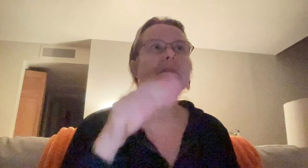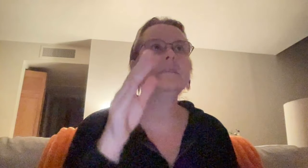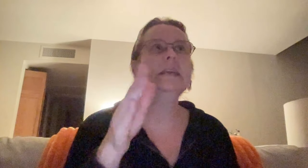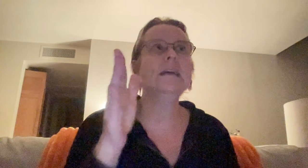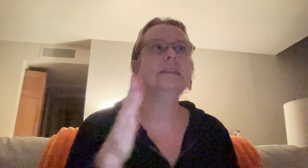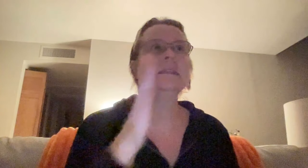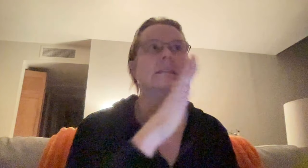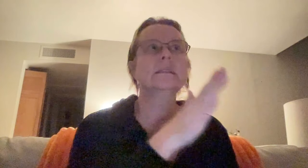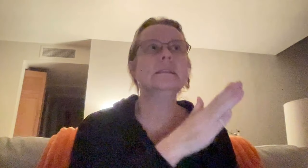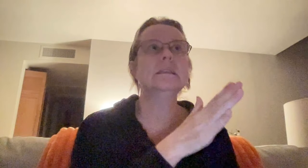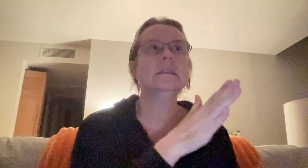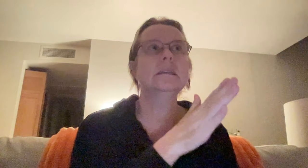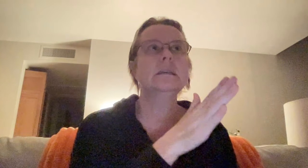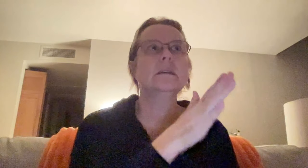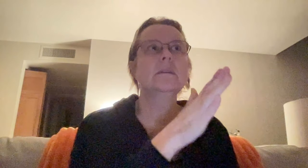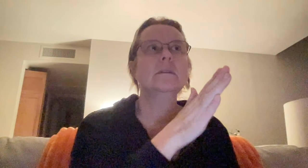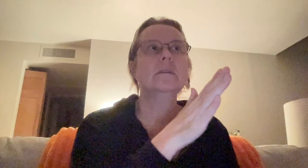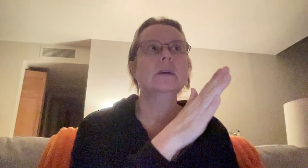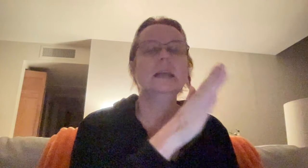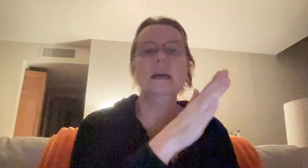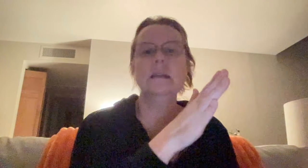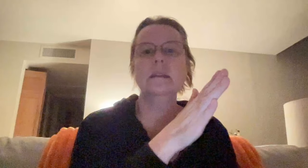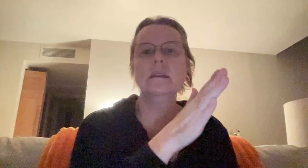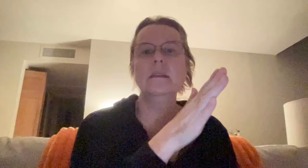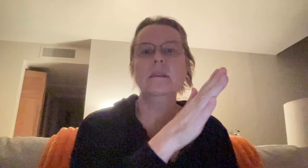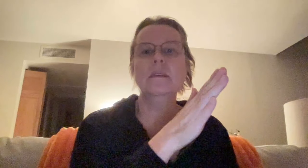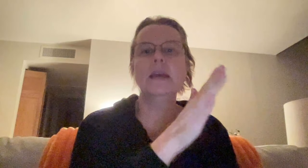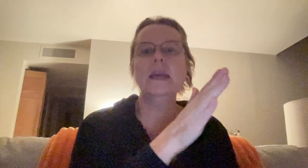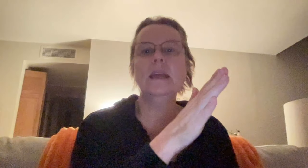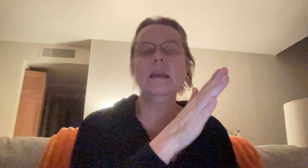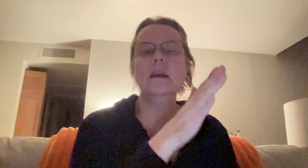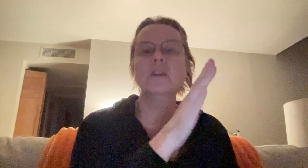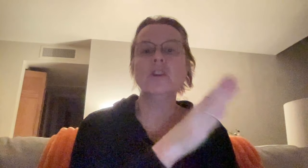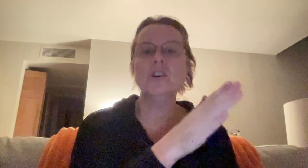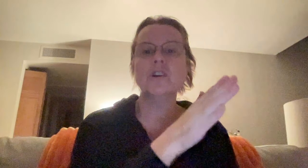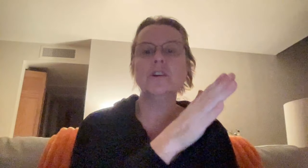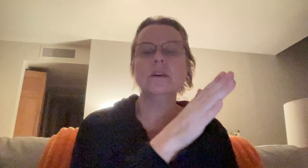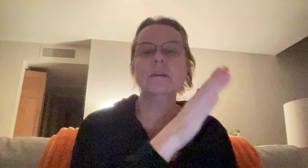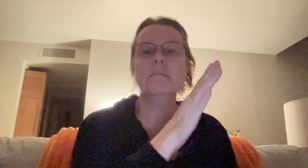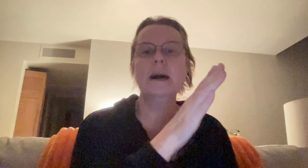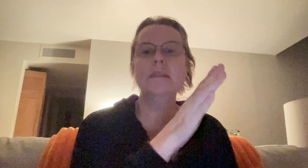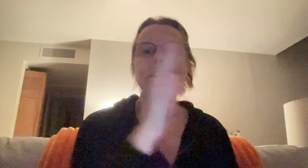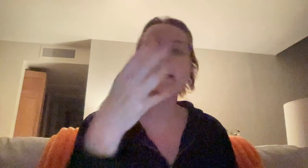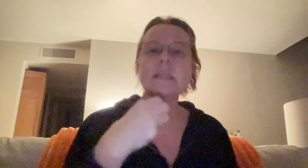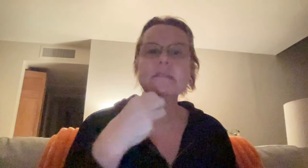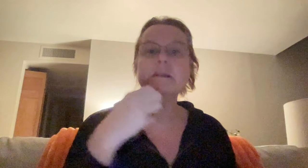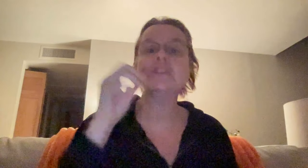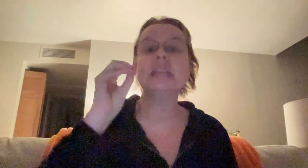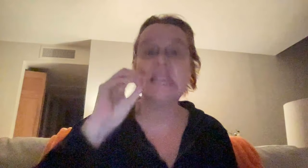so the S is, again, they learn by, they take an information, they